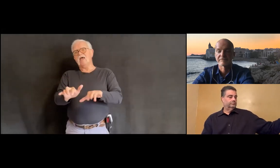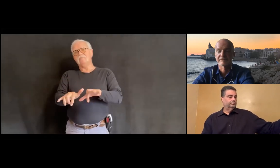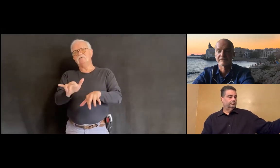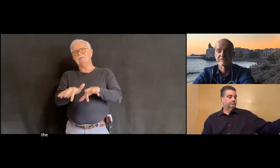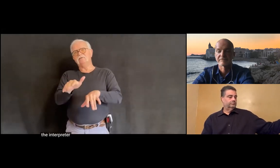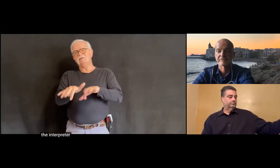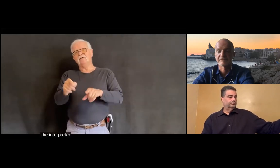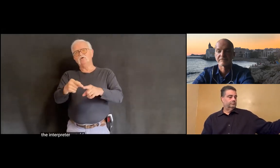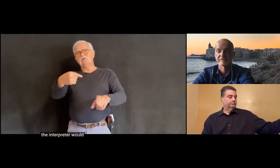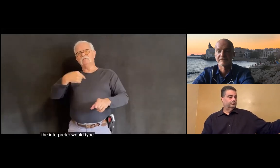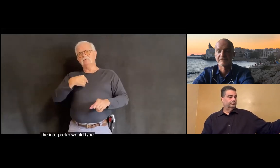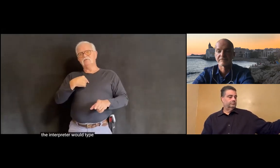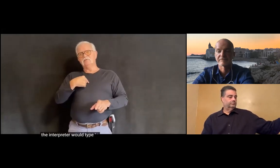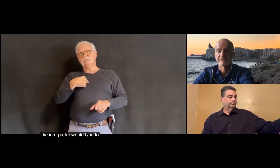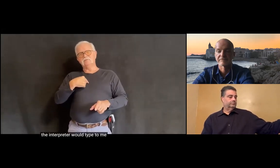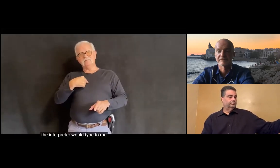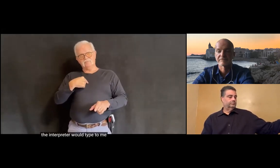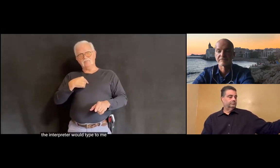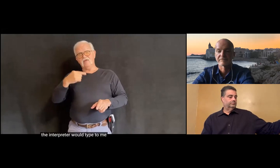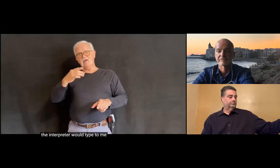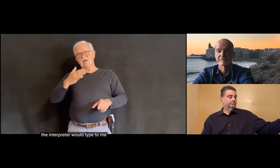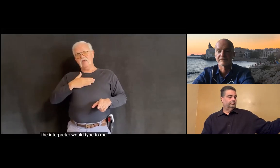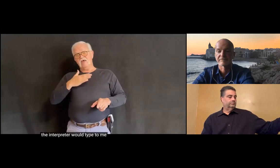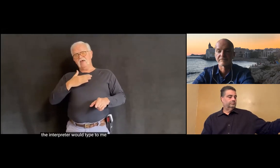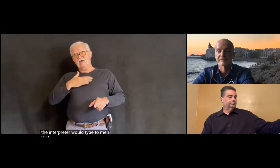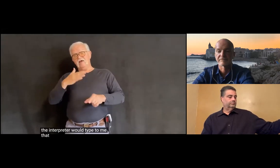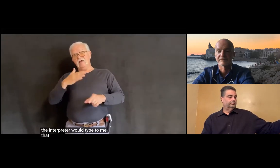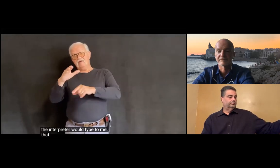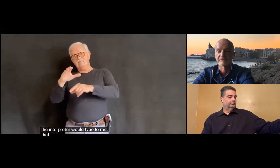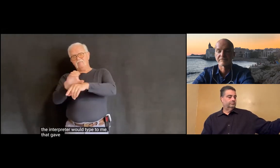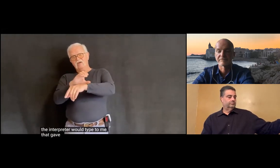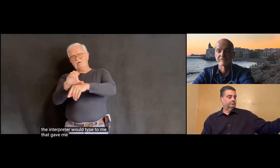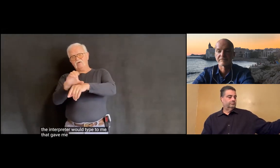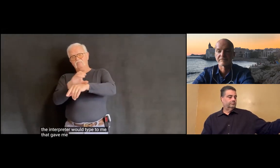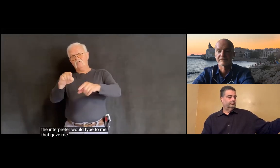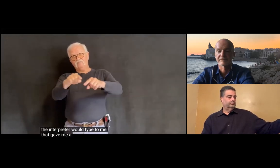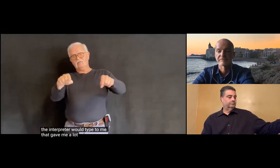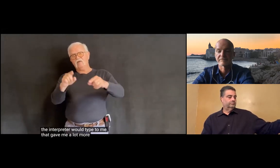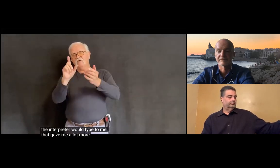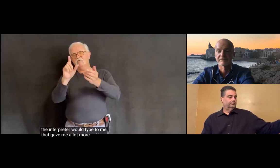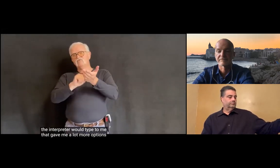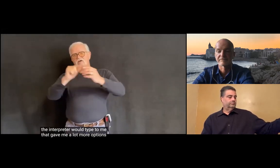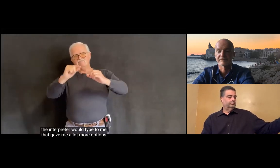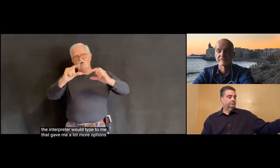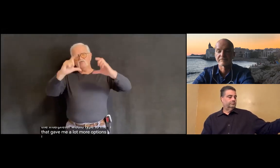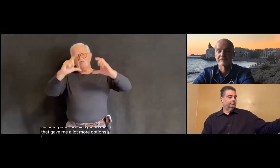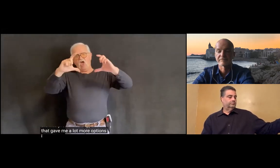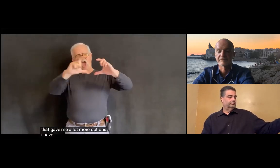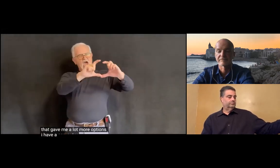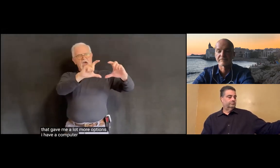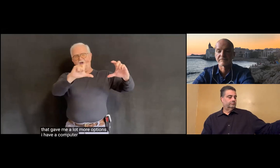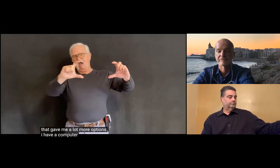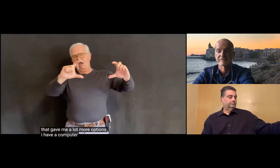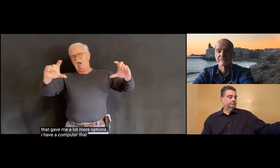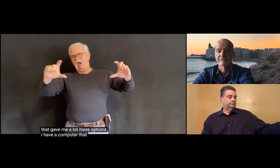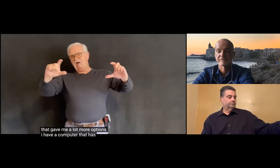The interpreter just typed me. That gave me a lot in the box. I got